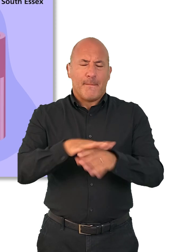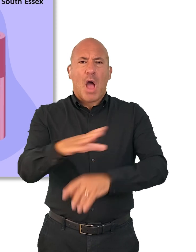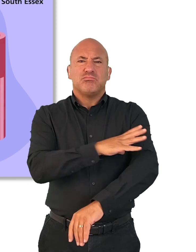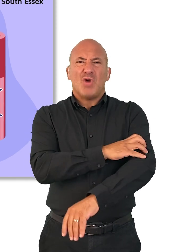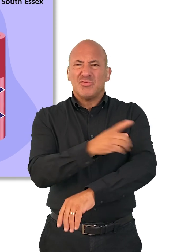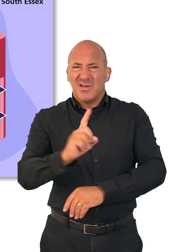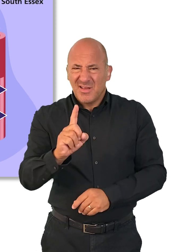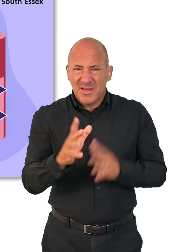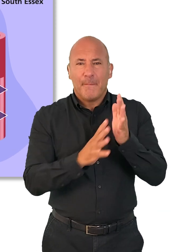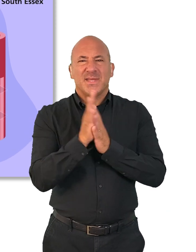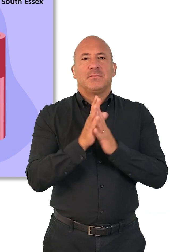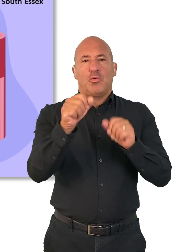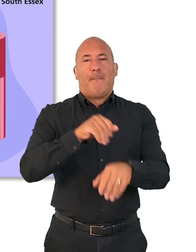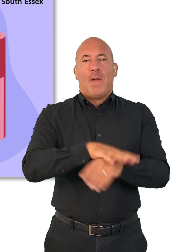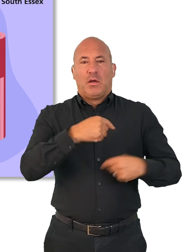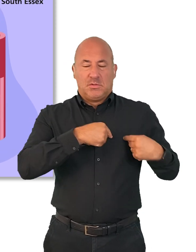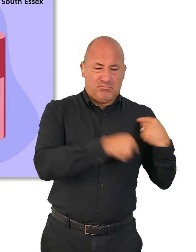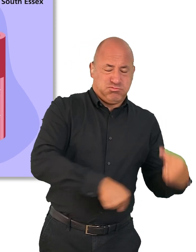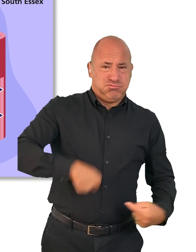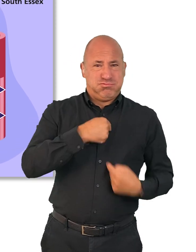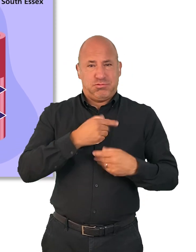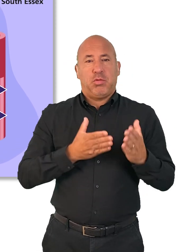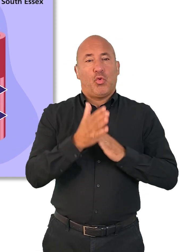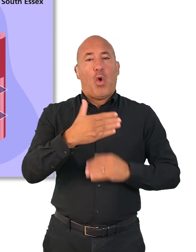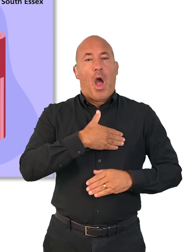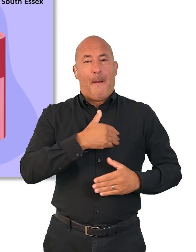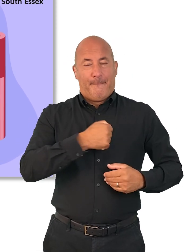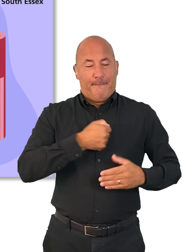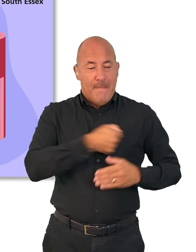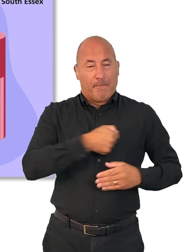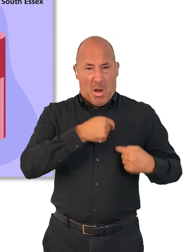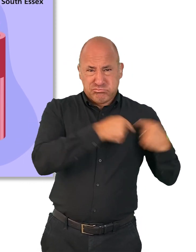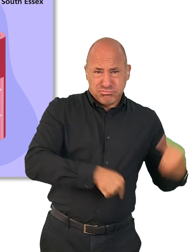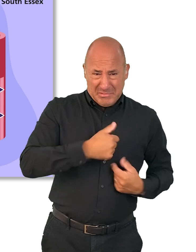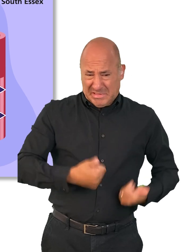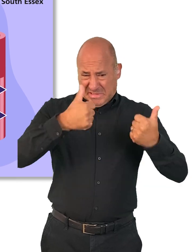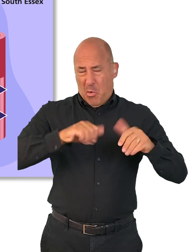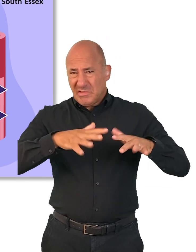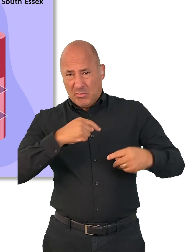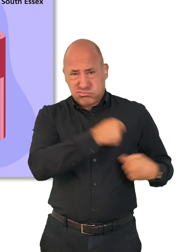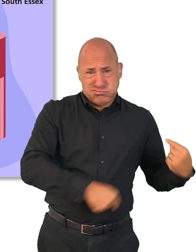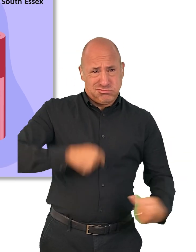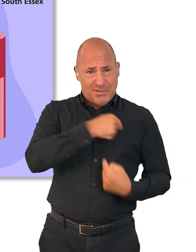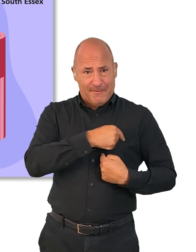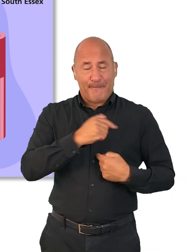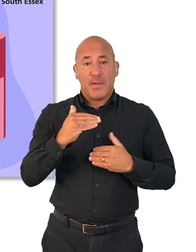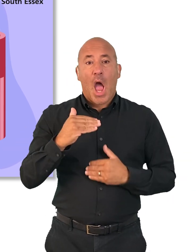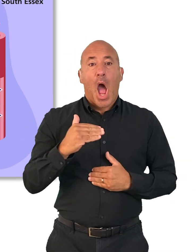is the term used to describe the strength with which your blood pushes on the sides of your arteries as it's pumped around your body. High blood pressure